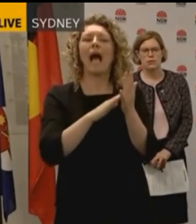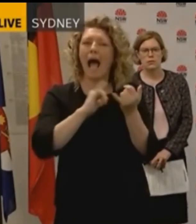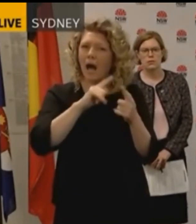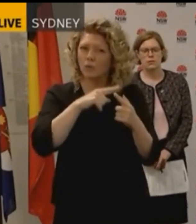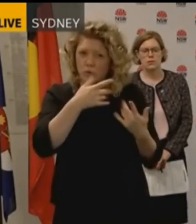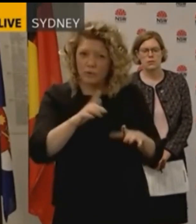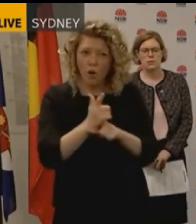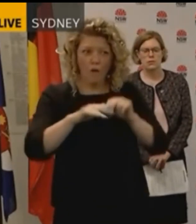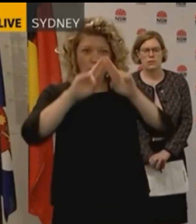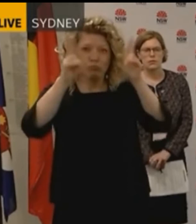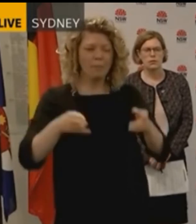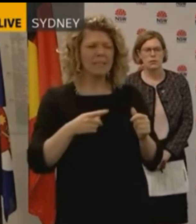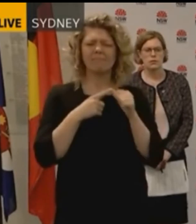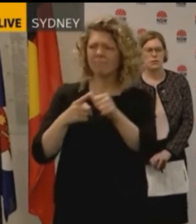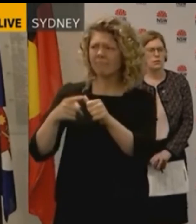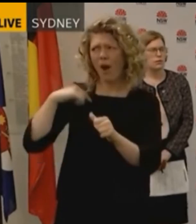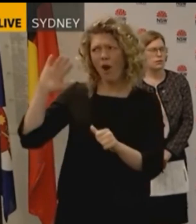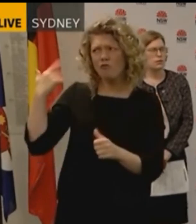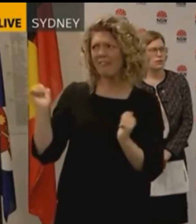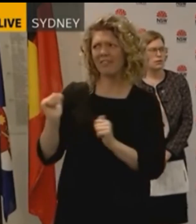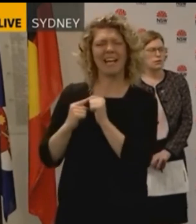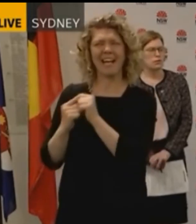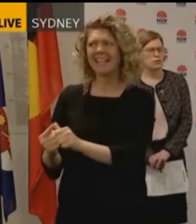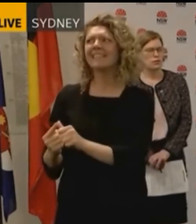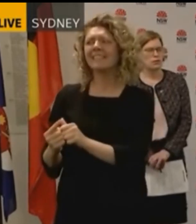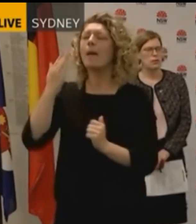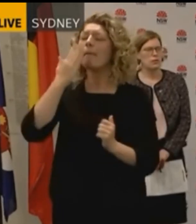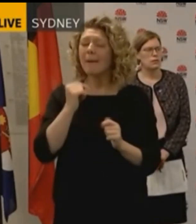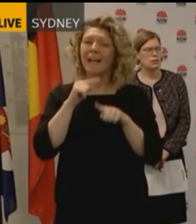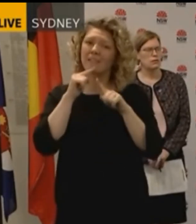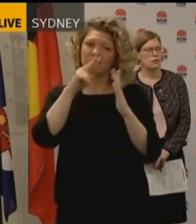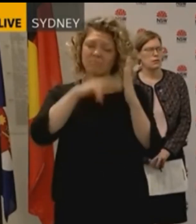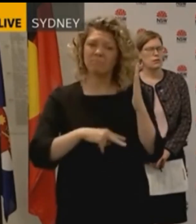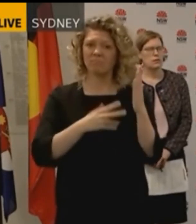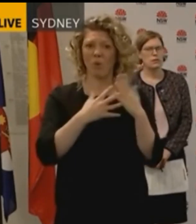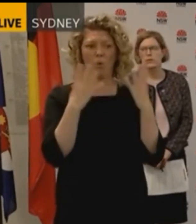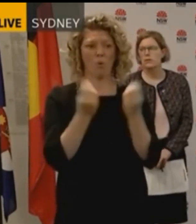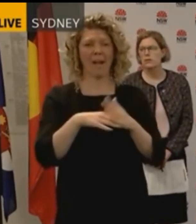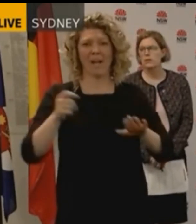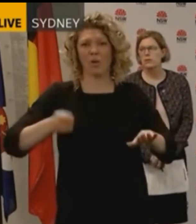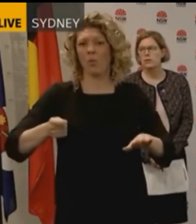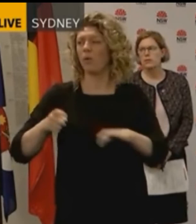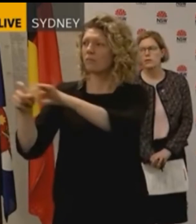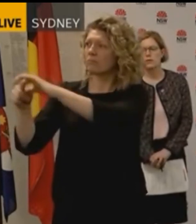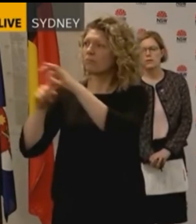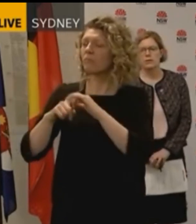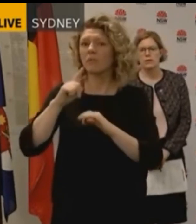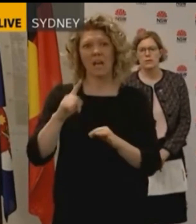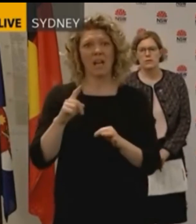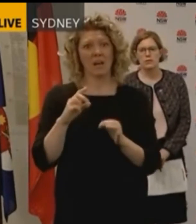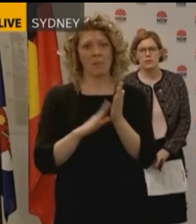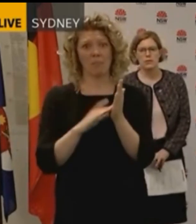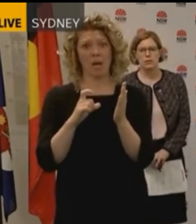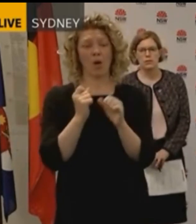about that, and, uh, so has Ms Waterhouse, and I just ask you to refer to what's on the public record already. you ever said perhaps yes, he